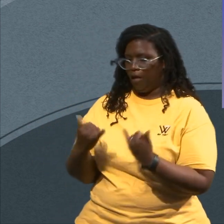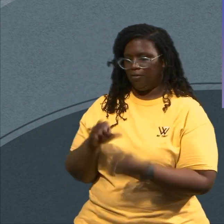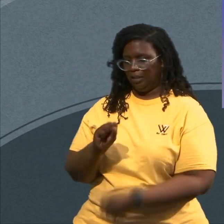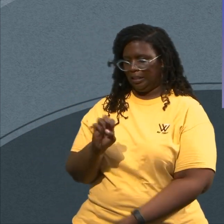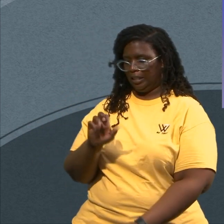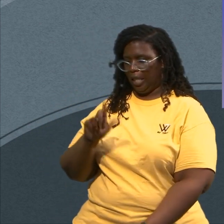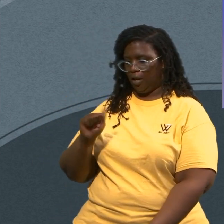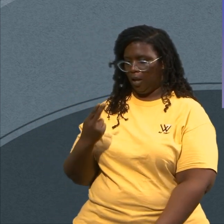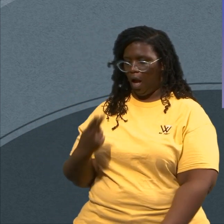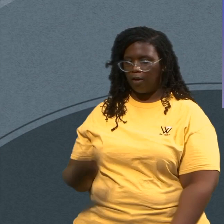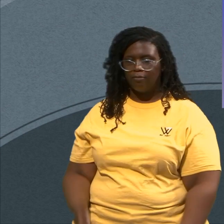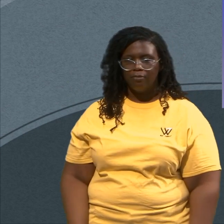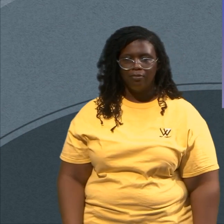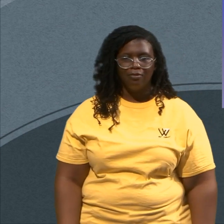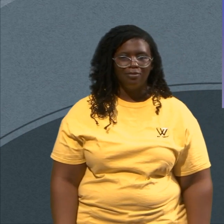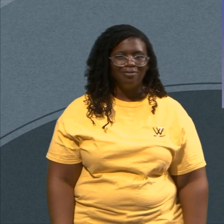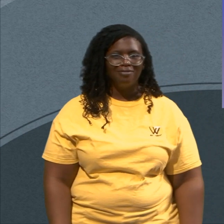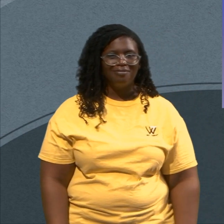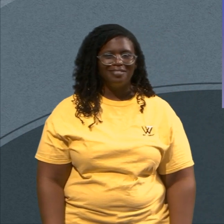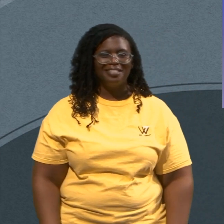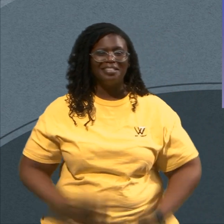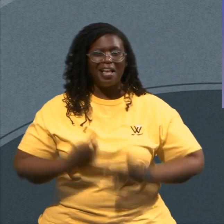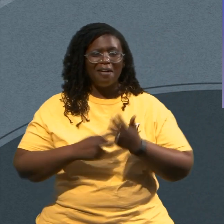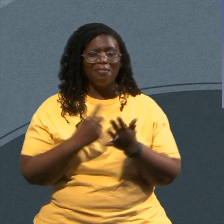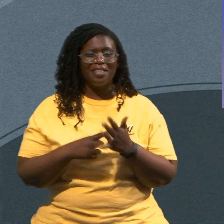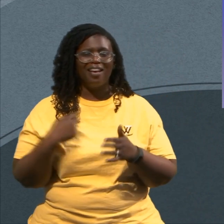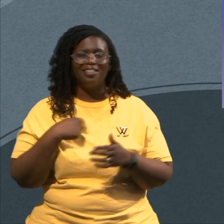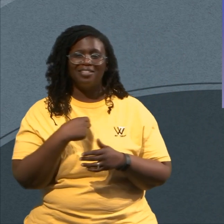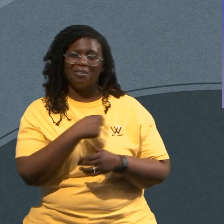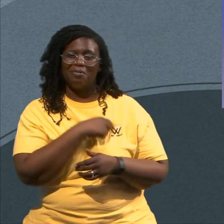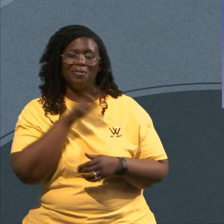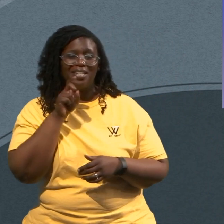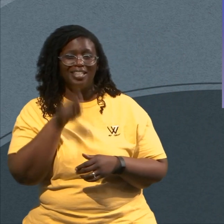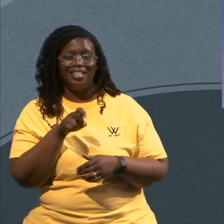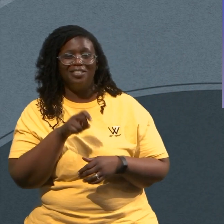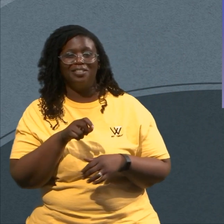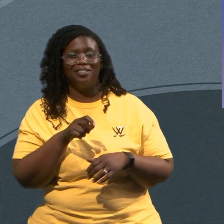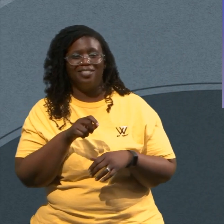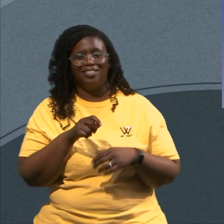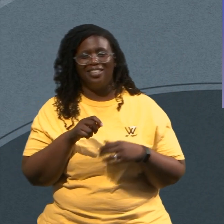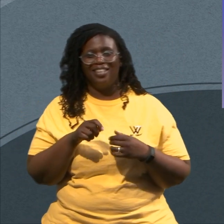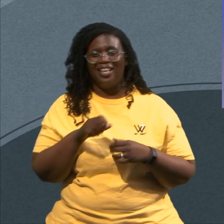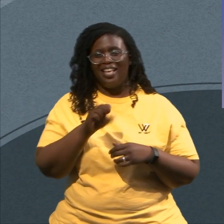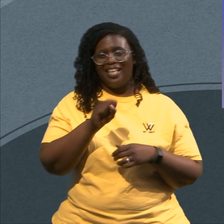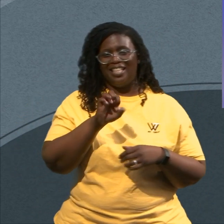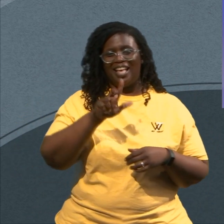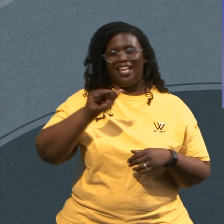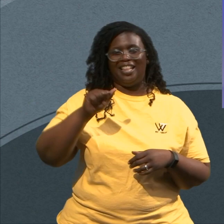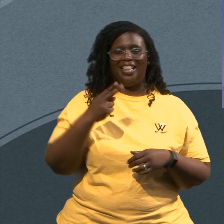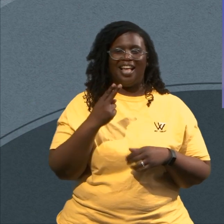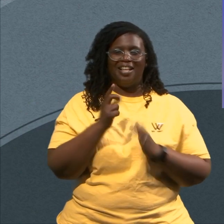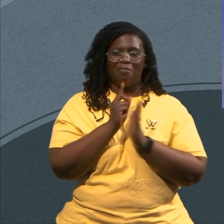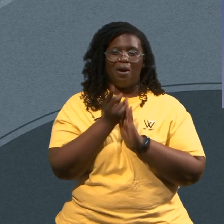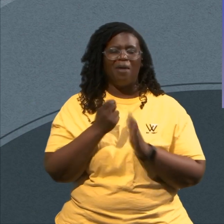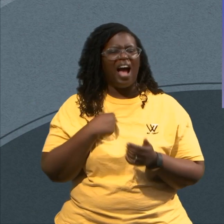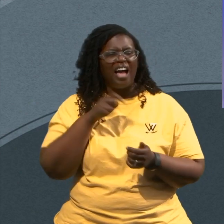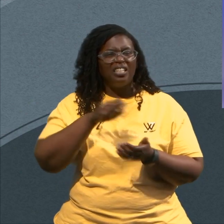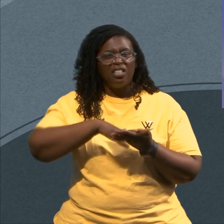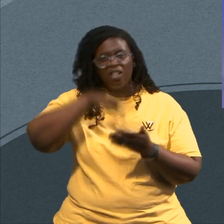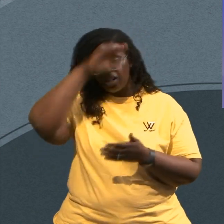Need to Selah The moment Preach Pastor Yeah I need to Learn that Because I've Been going At some Folk Lately On